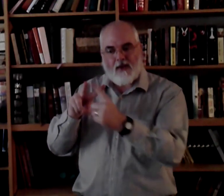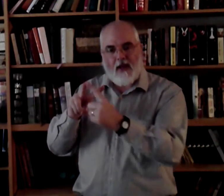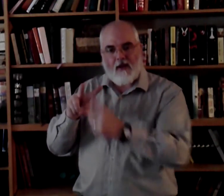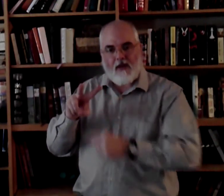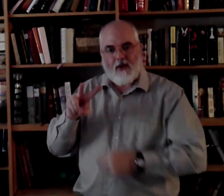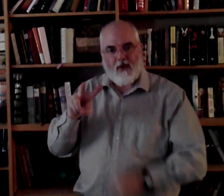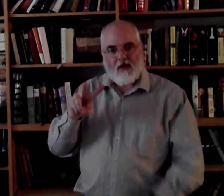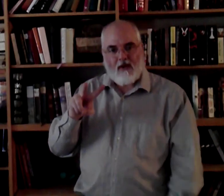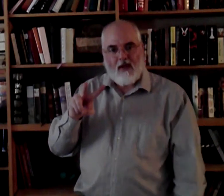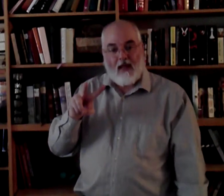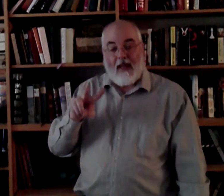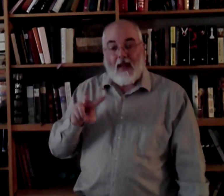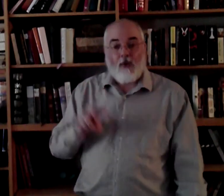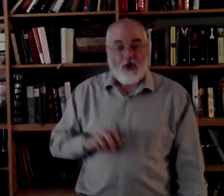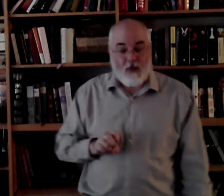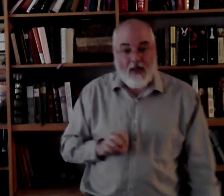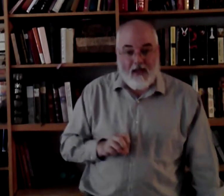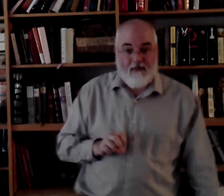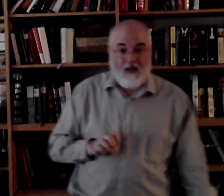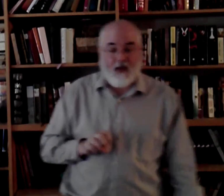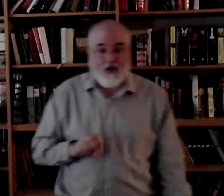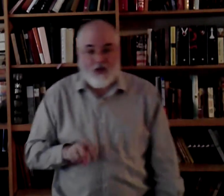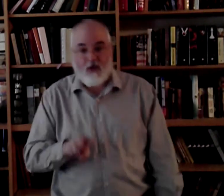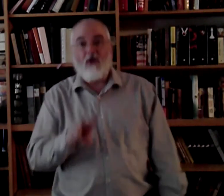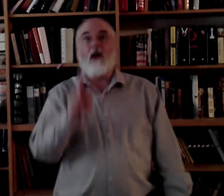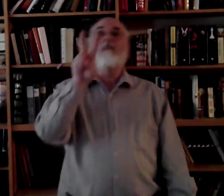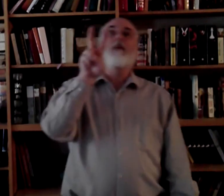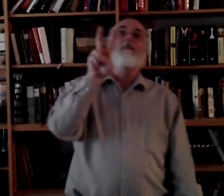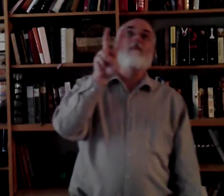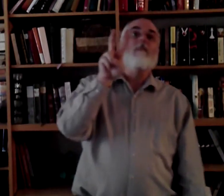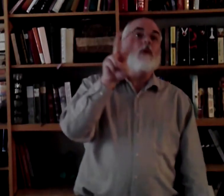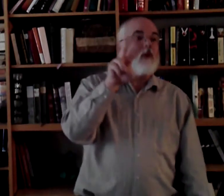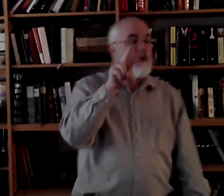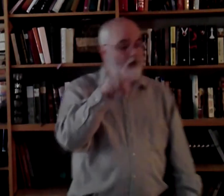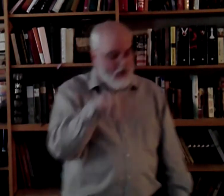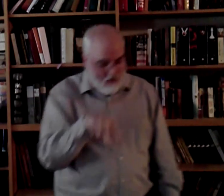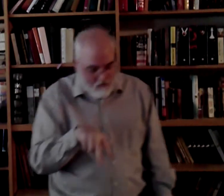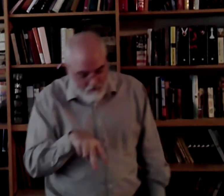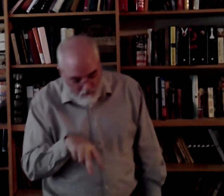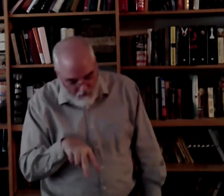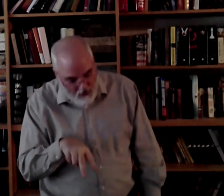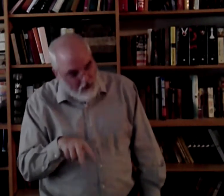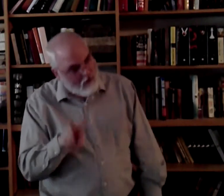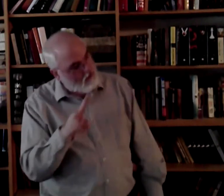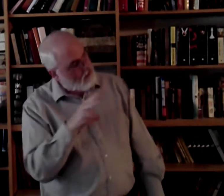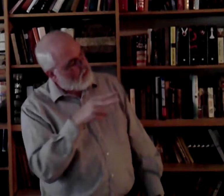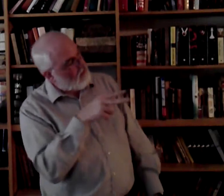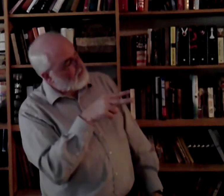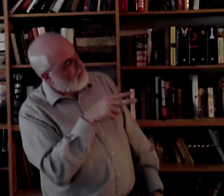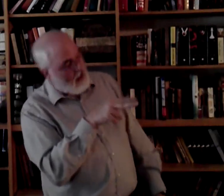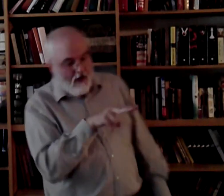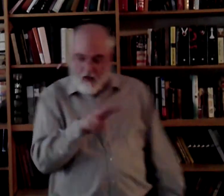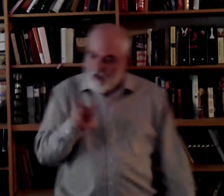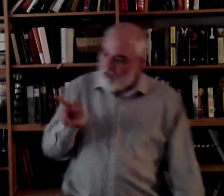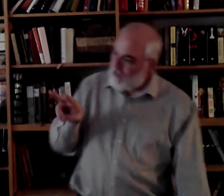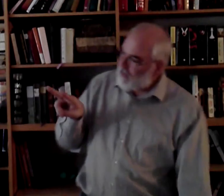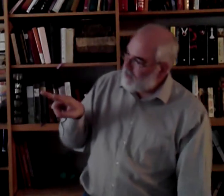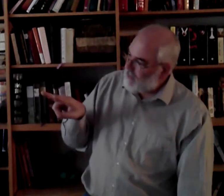are now here. Which is really convenient, because you can look up. You can look down. You can look over there. You can look over